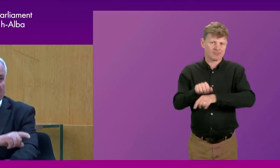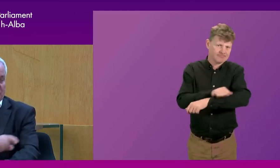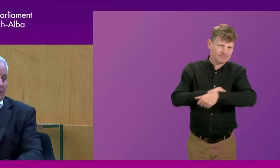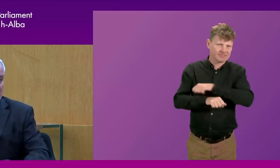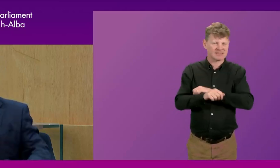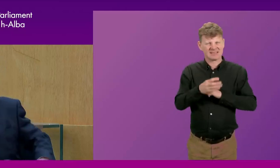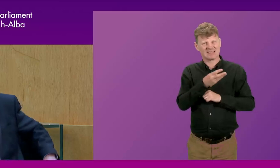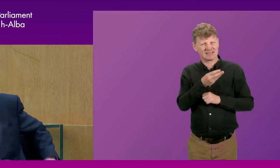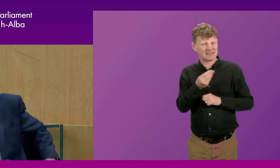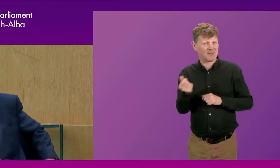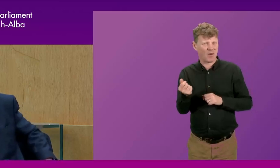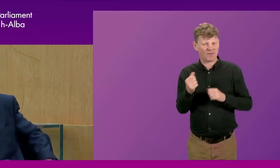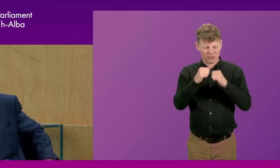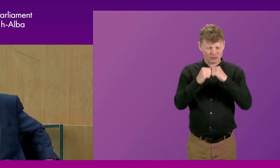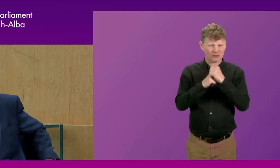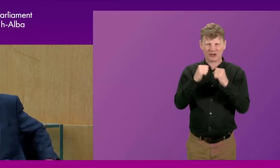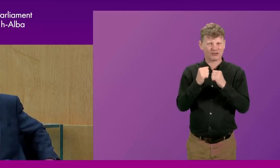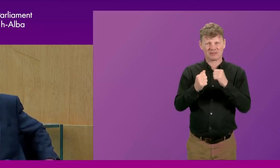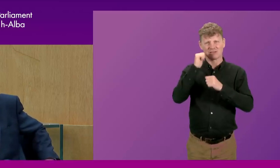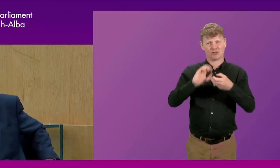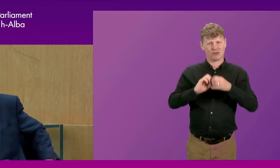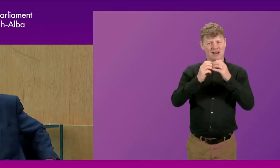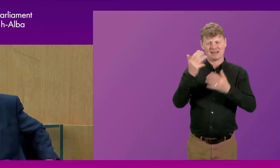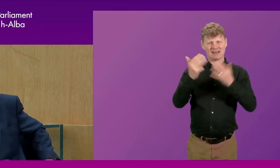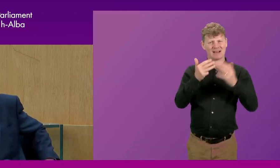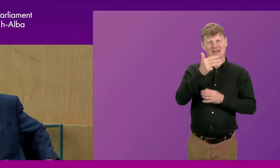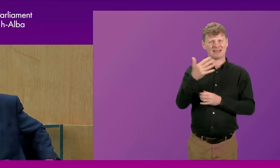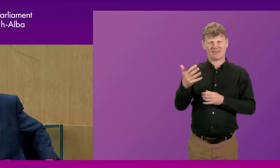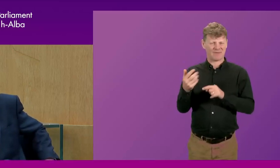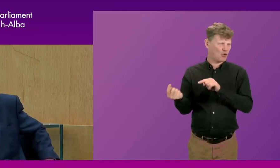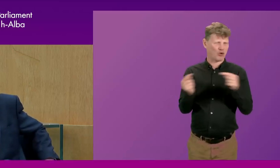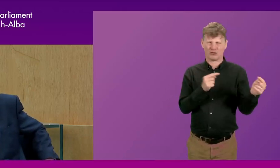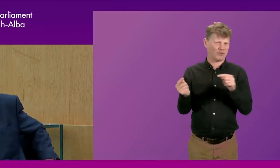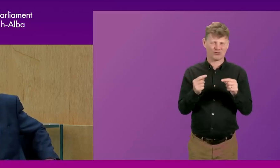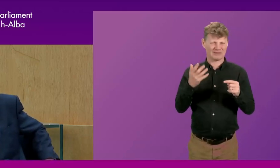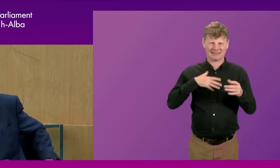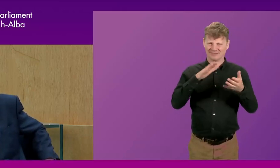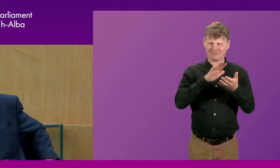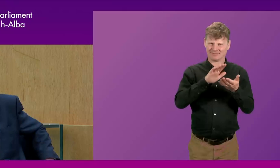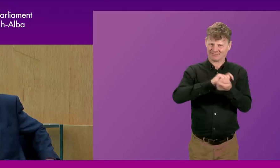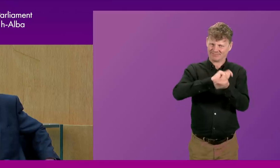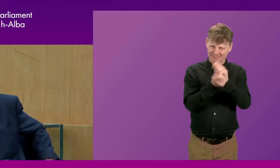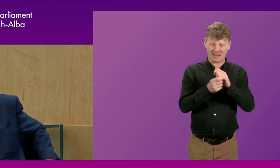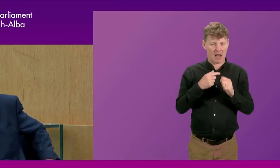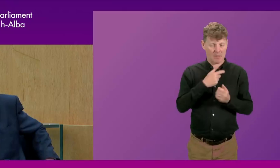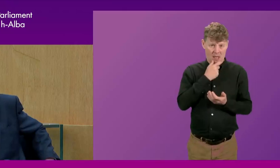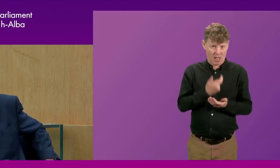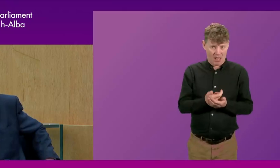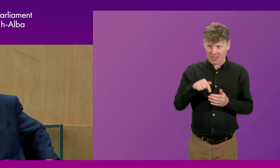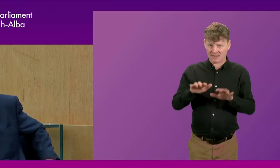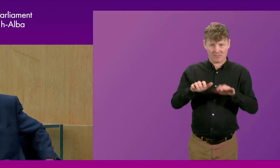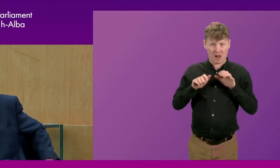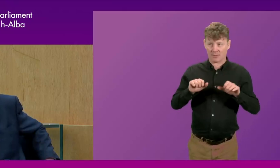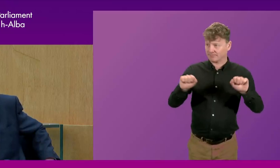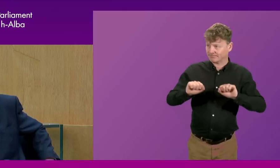unpicking some of the structures that were created in 1995 controversially. And I'm really, truly astonished that as a parliament, we've never done it.